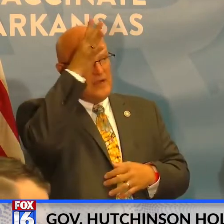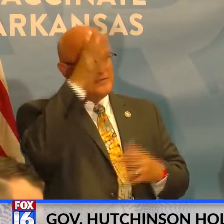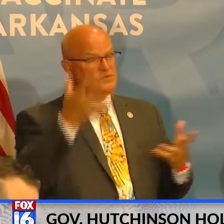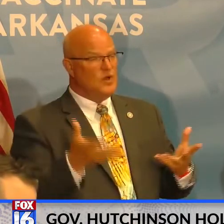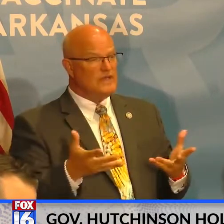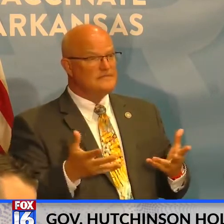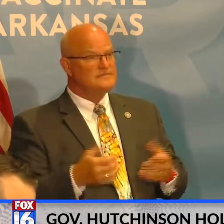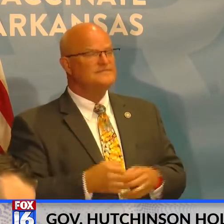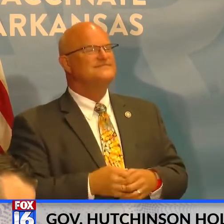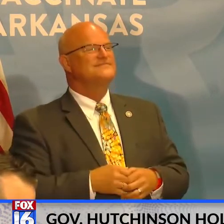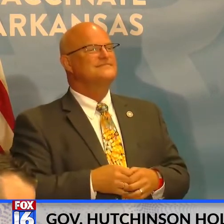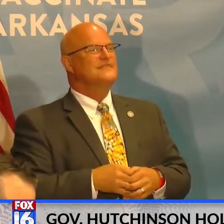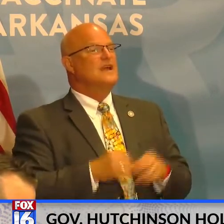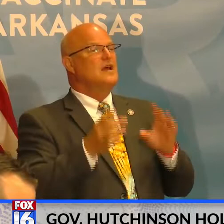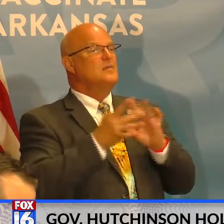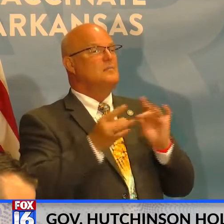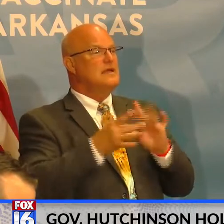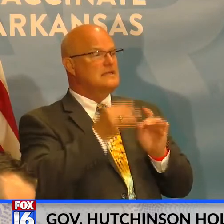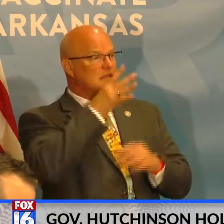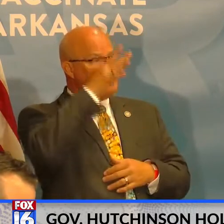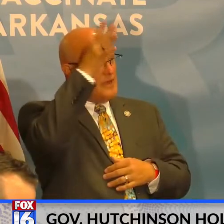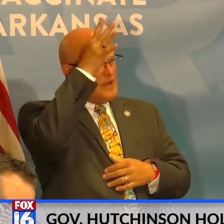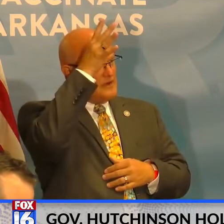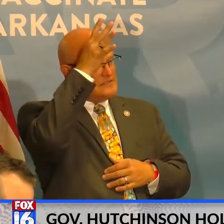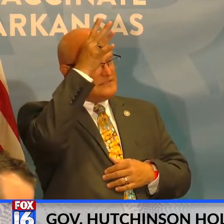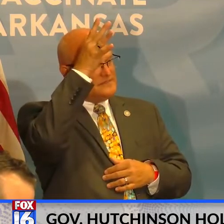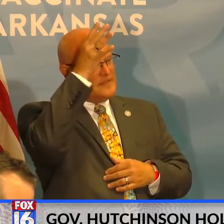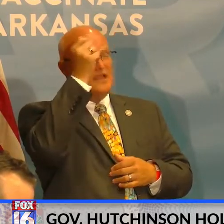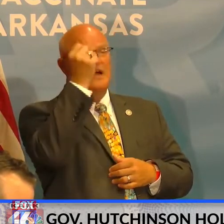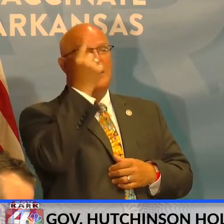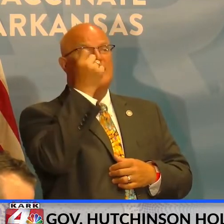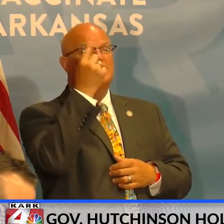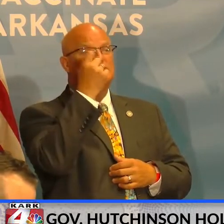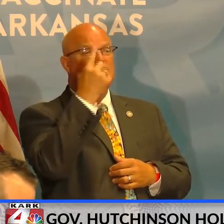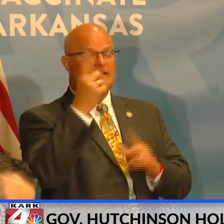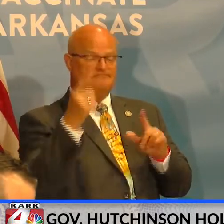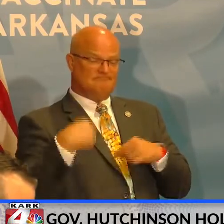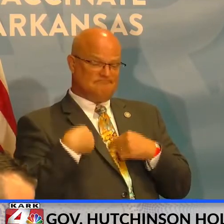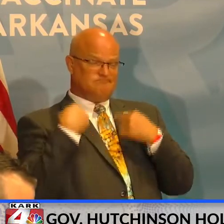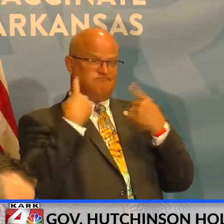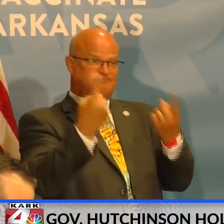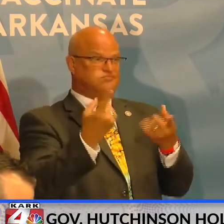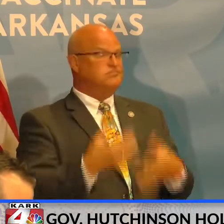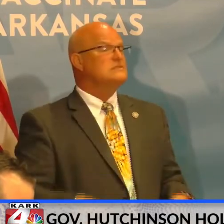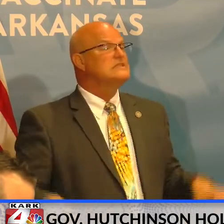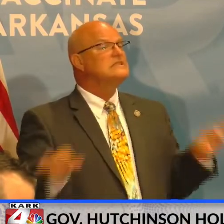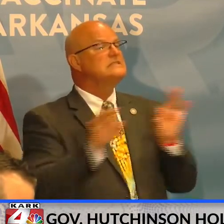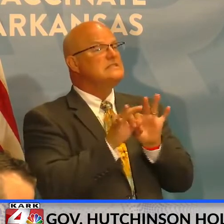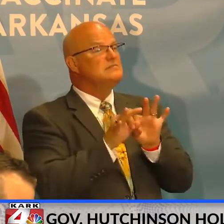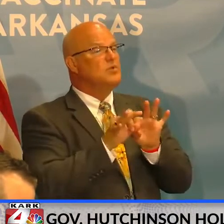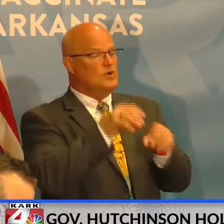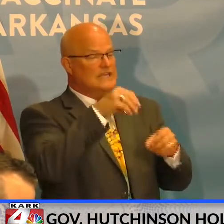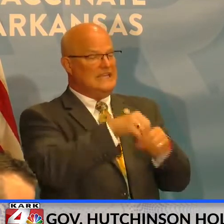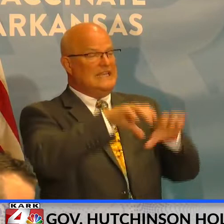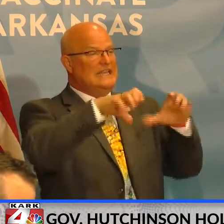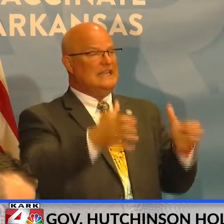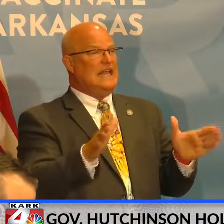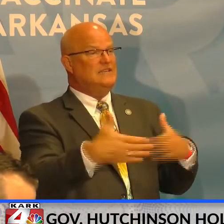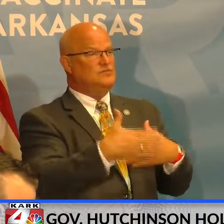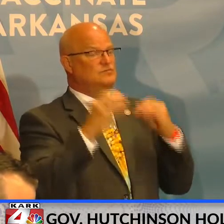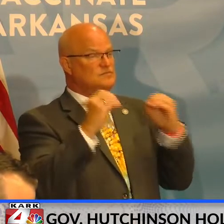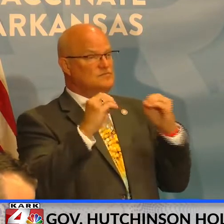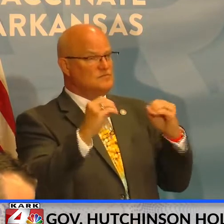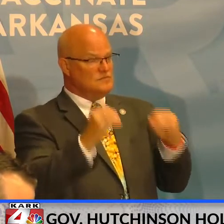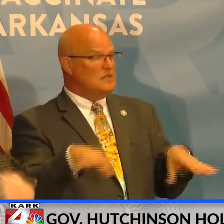parents is, uh, to understand as they do how important in classroom instruction is